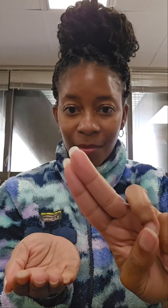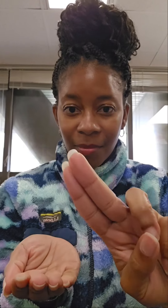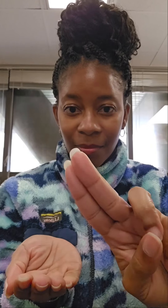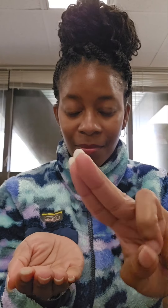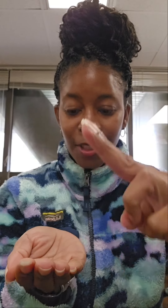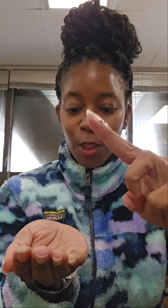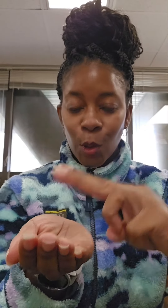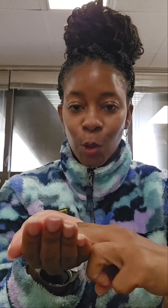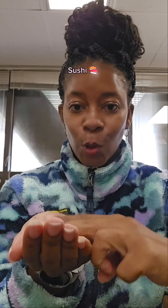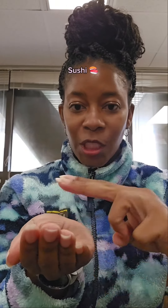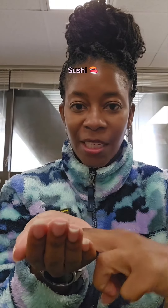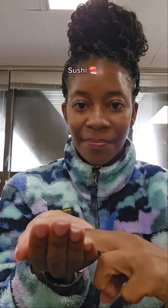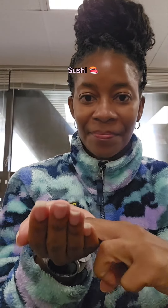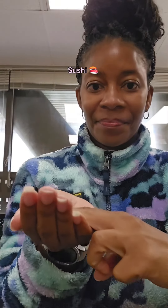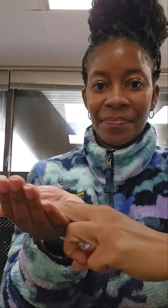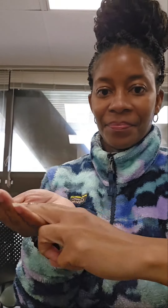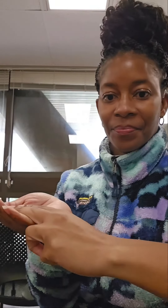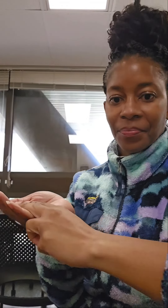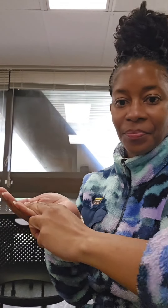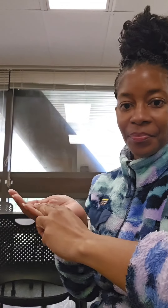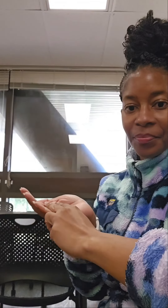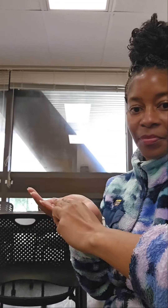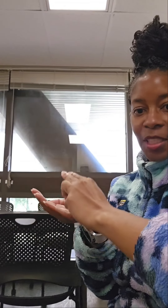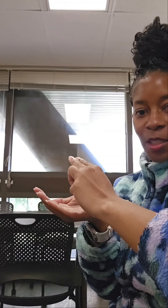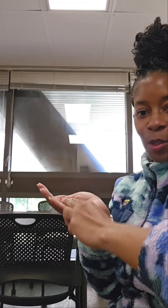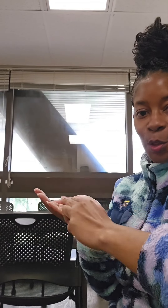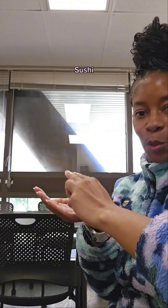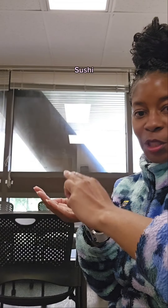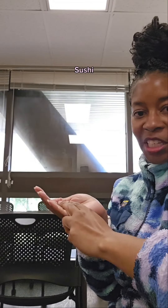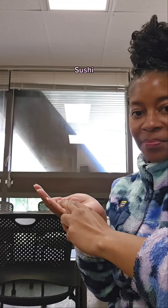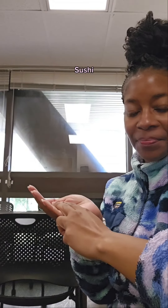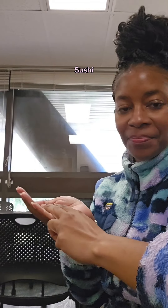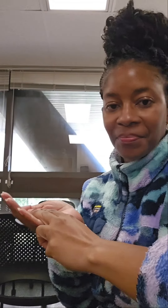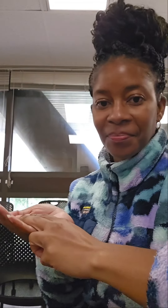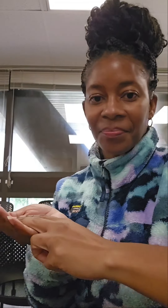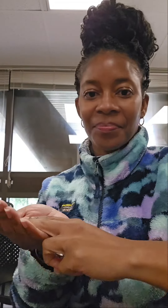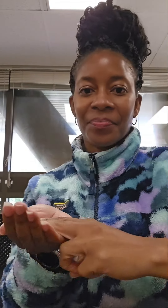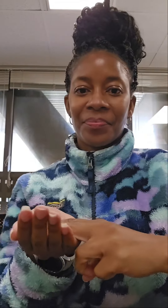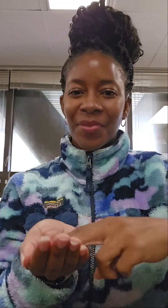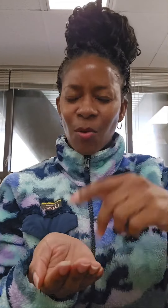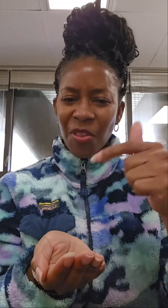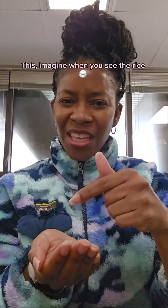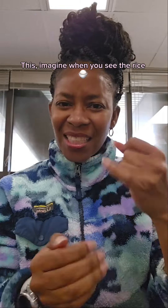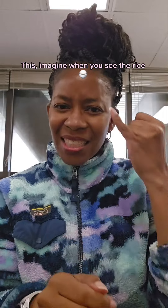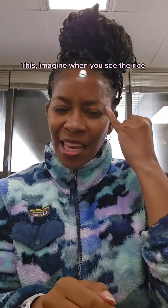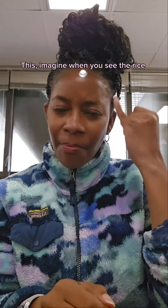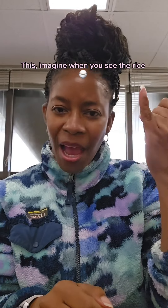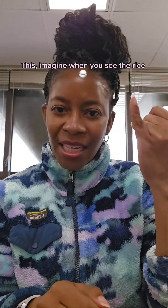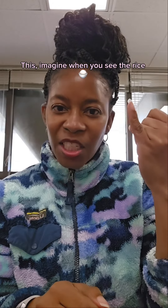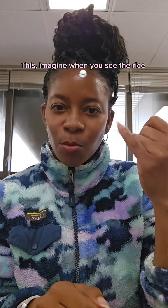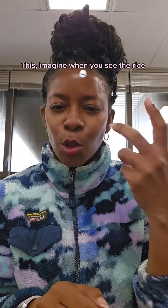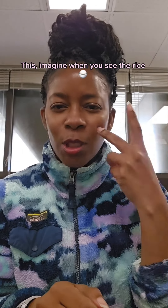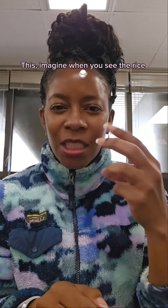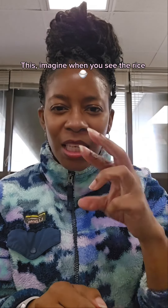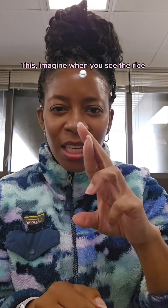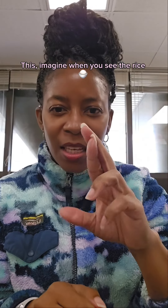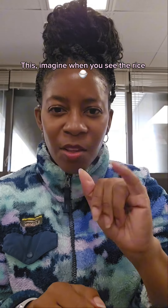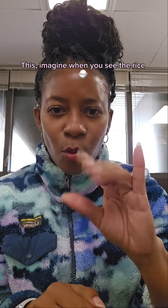Sushi. Sushi. With this, imagine when you see the